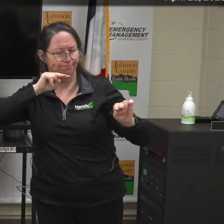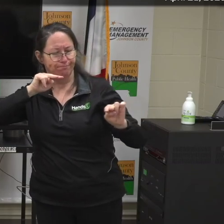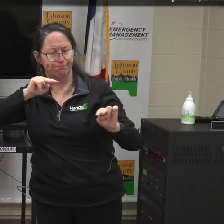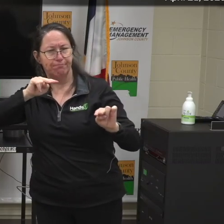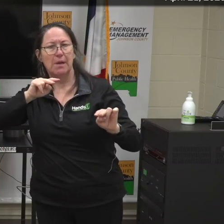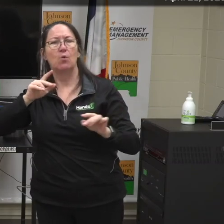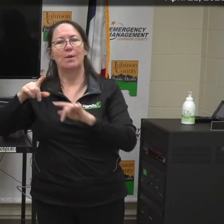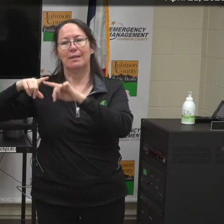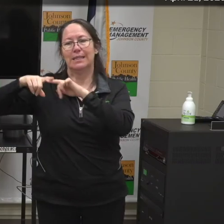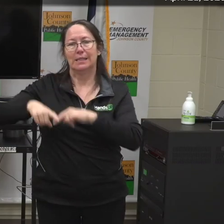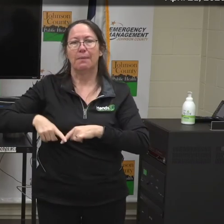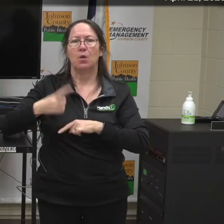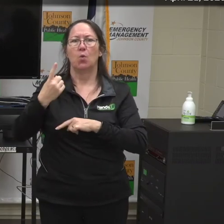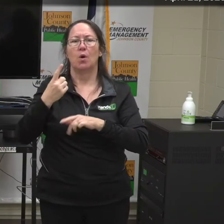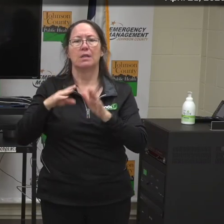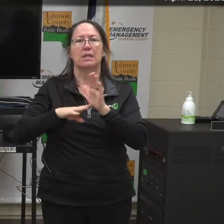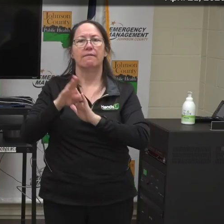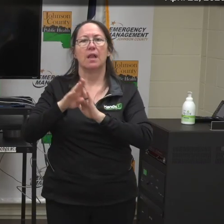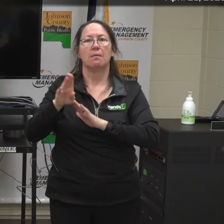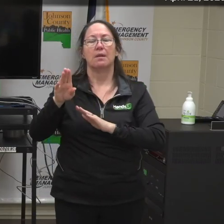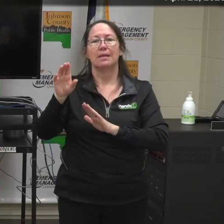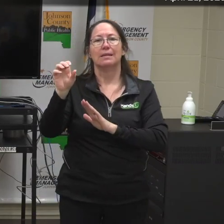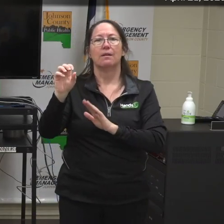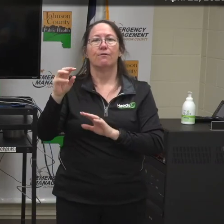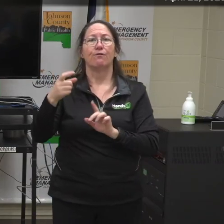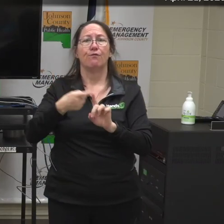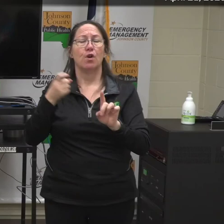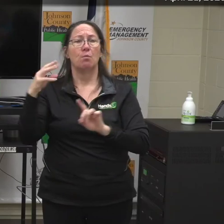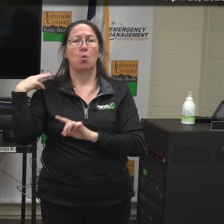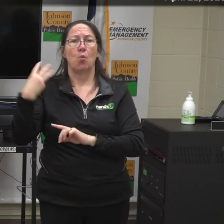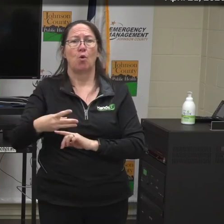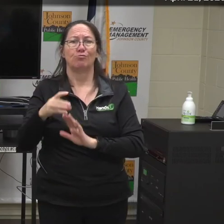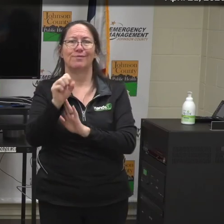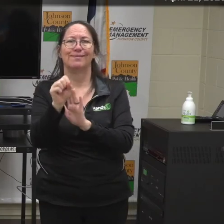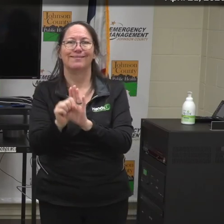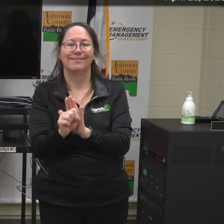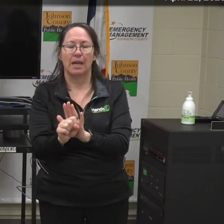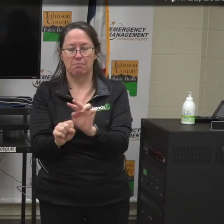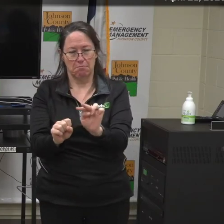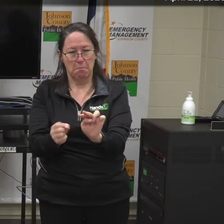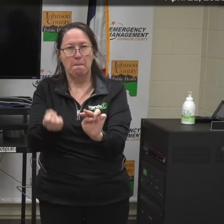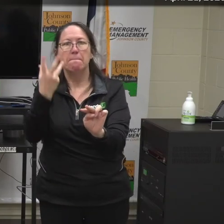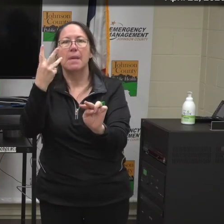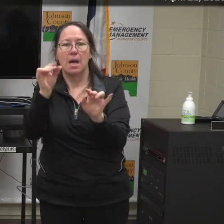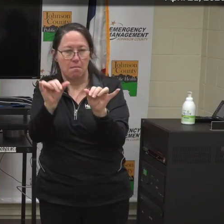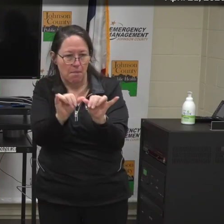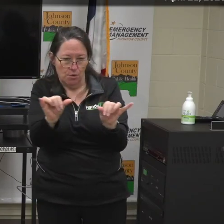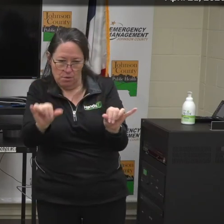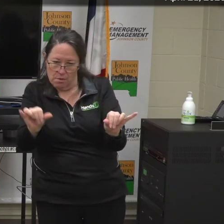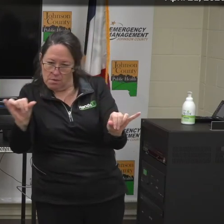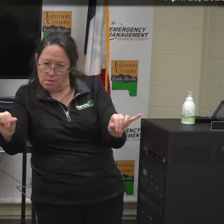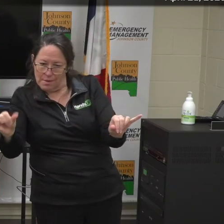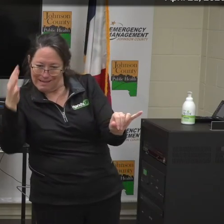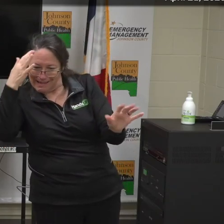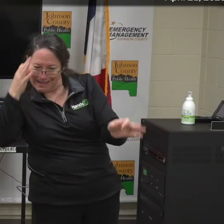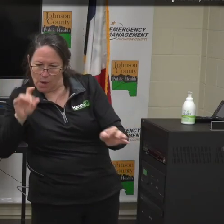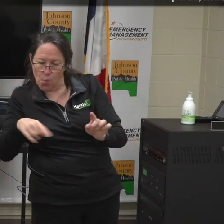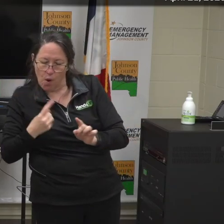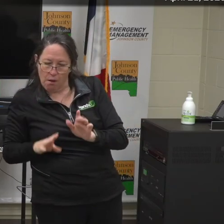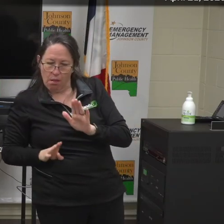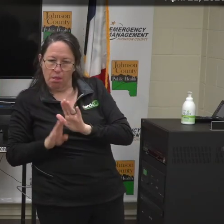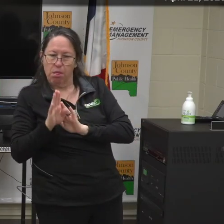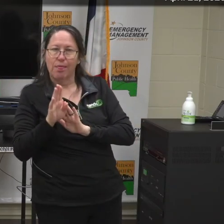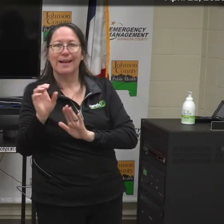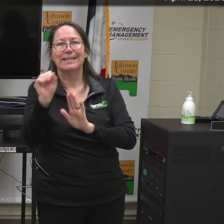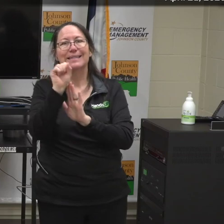kind of relies on that one that's been developed on the state of Washington. They look at that a lot. There's several others that have been out there as well. We're looking to State